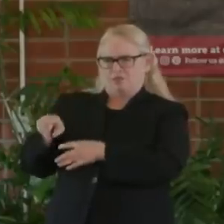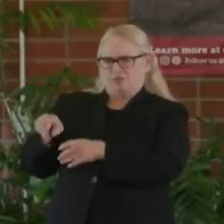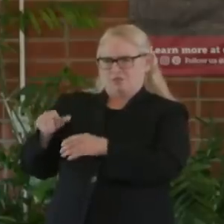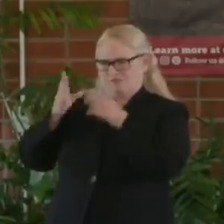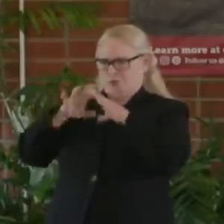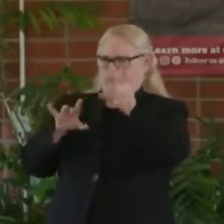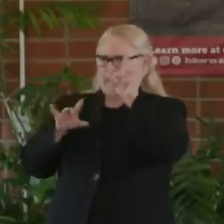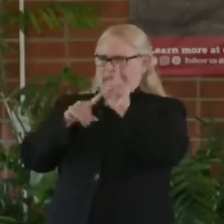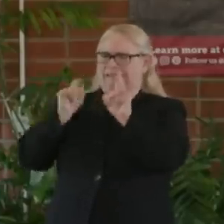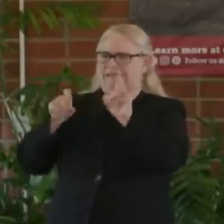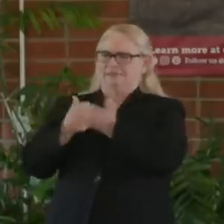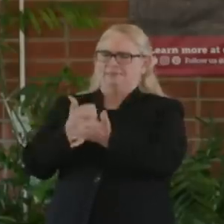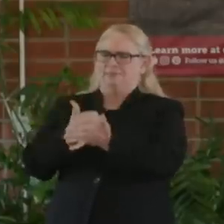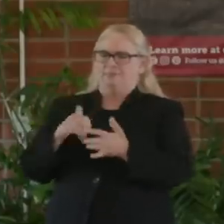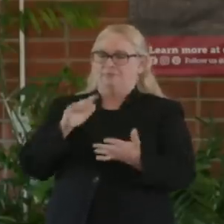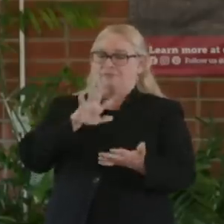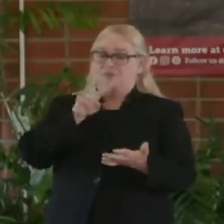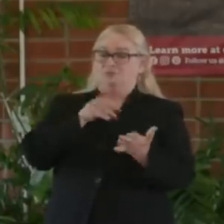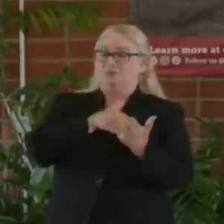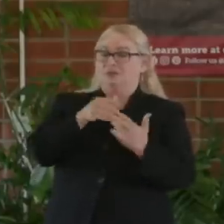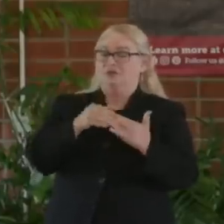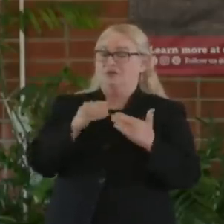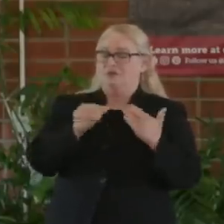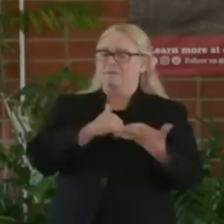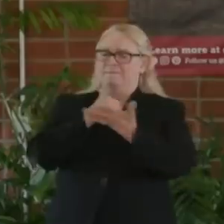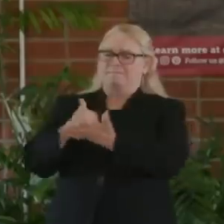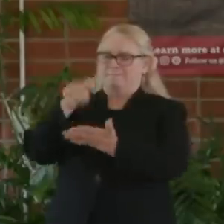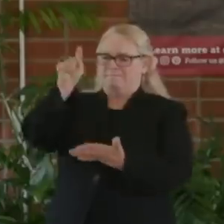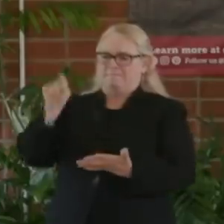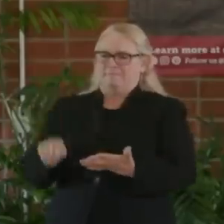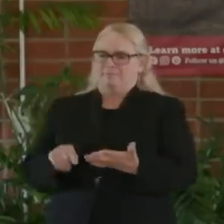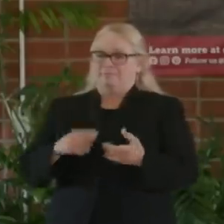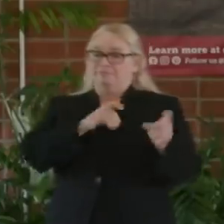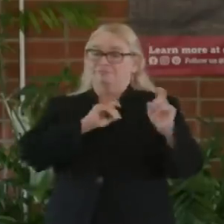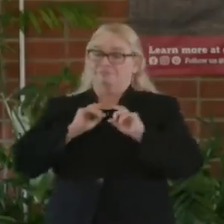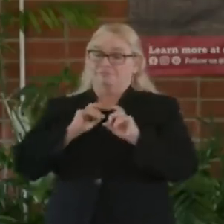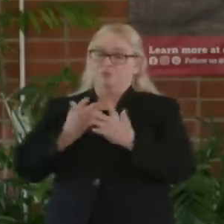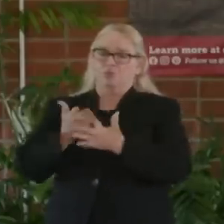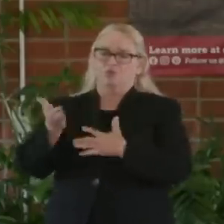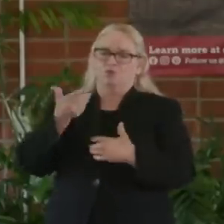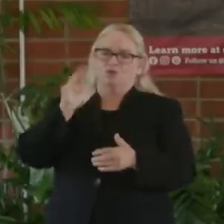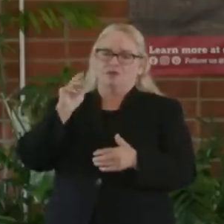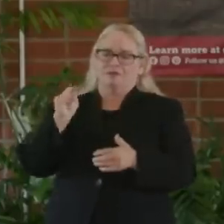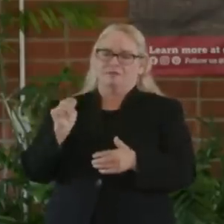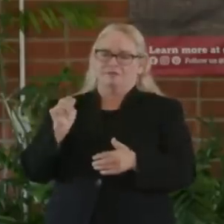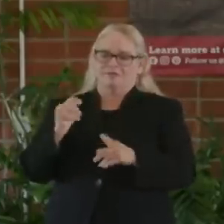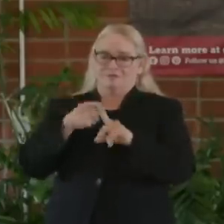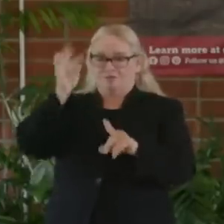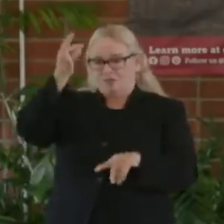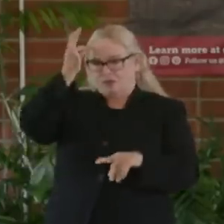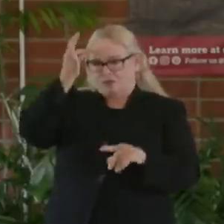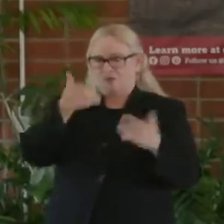personnel. $52 million that has been provided to us through a grant we received from the federal government, a